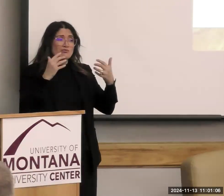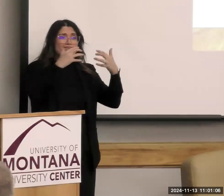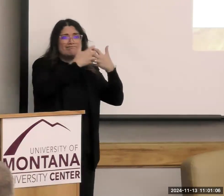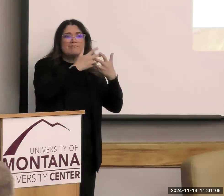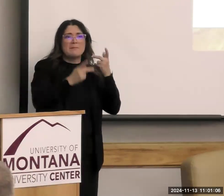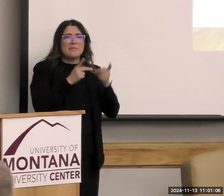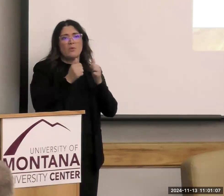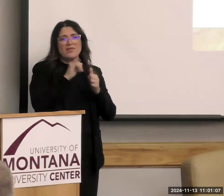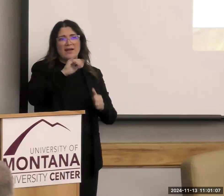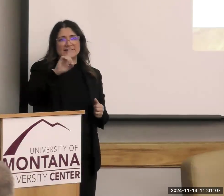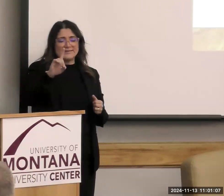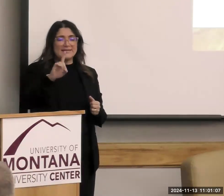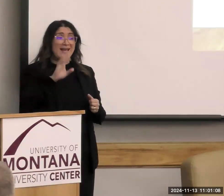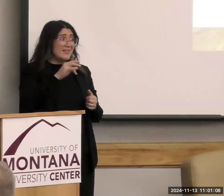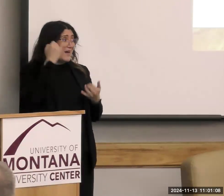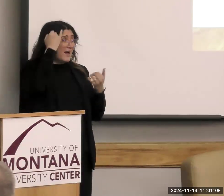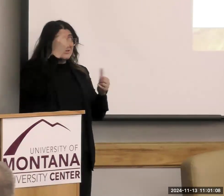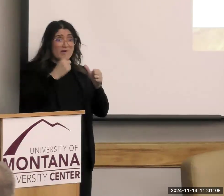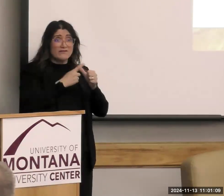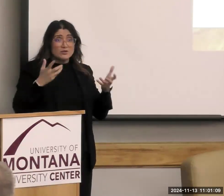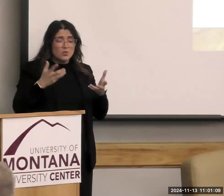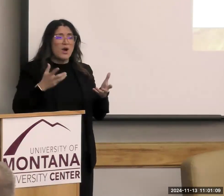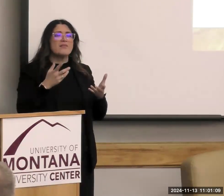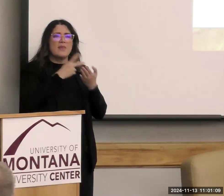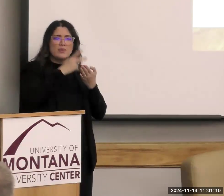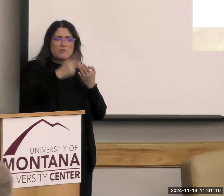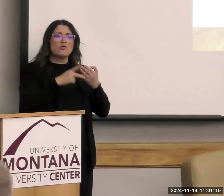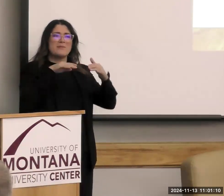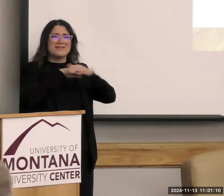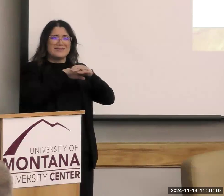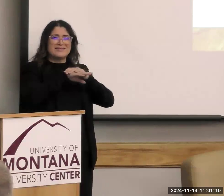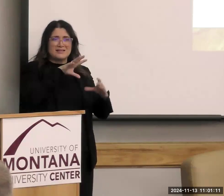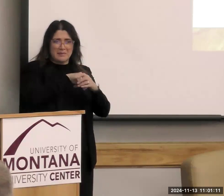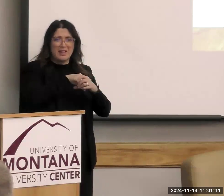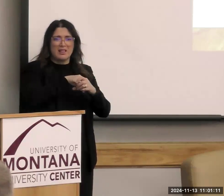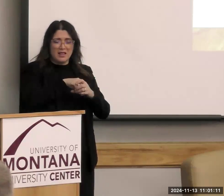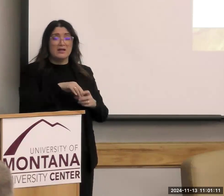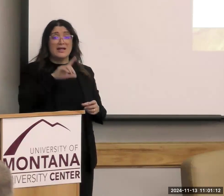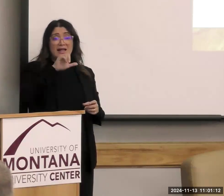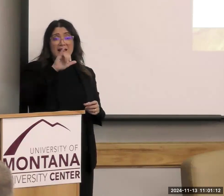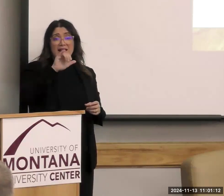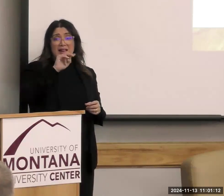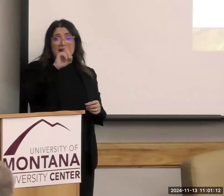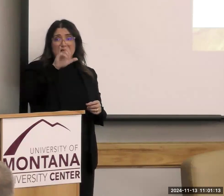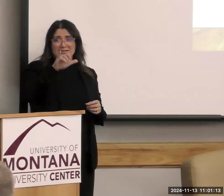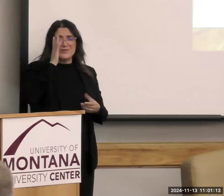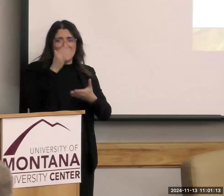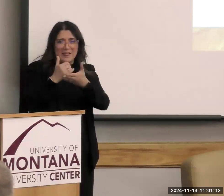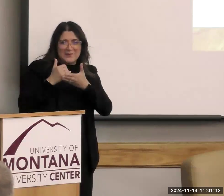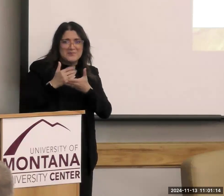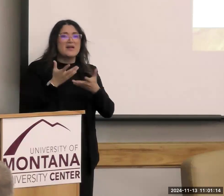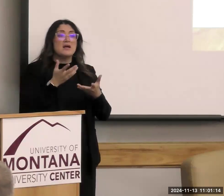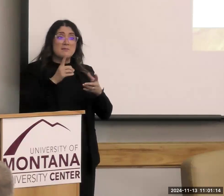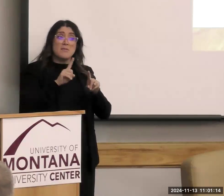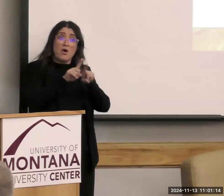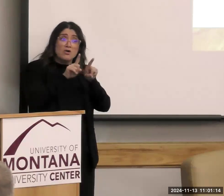idea, the first place, is to make sure the program is accessible. Lindsay's going to help with that. But we also want to